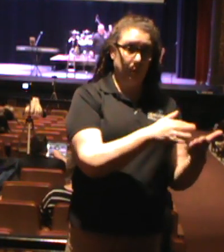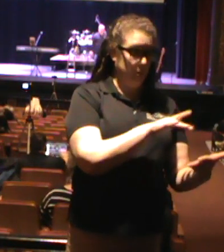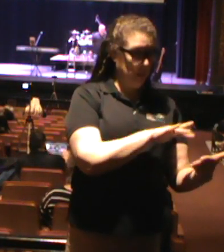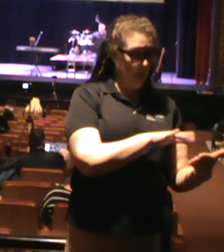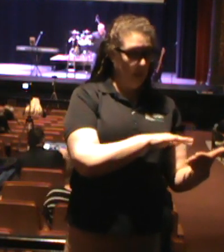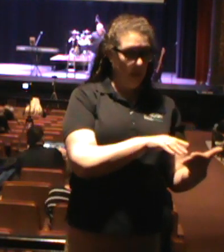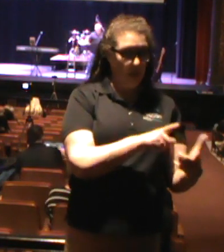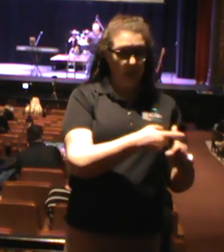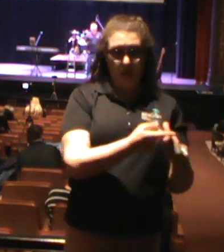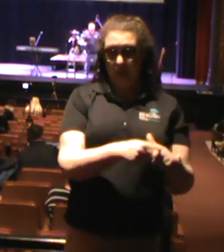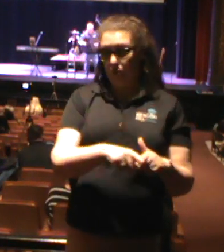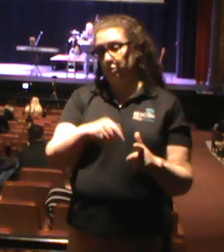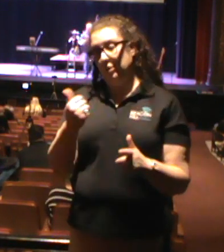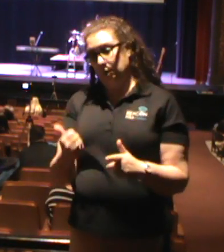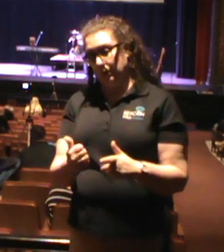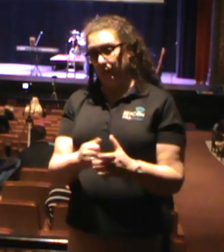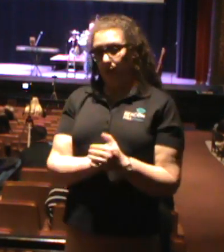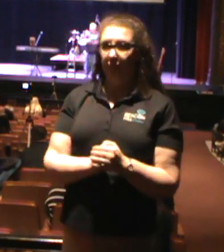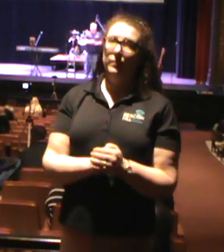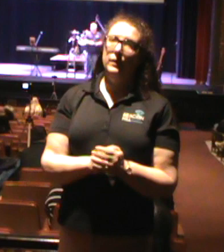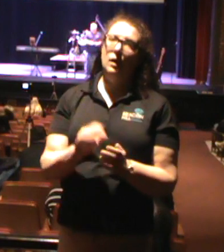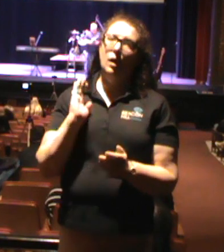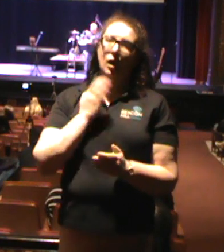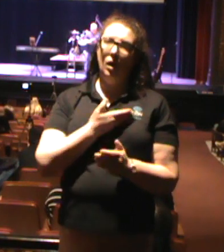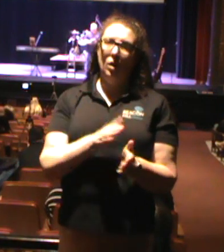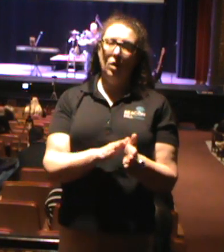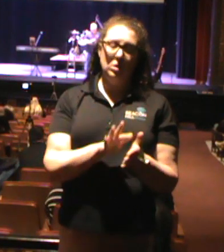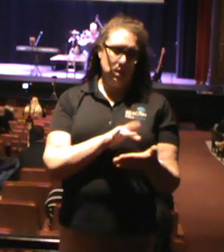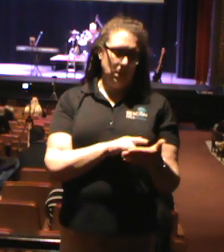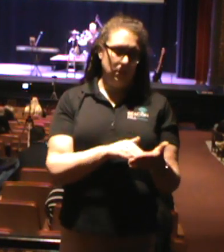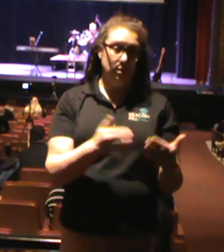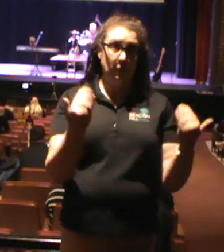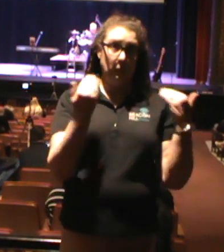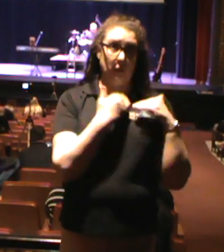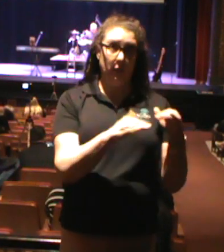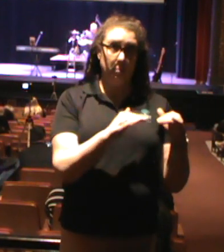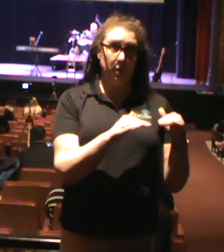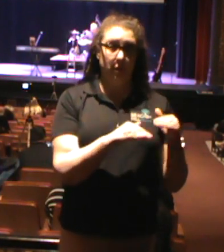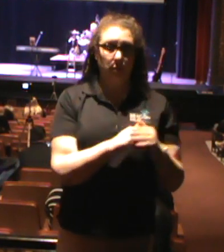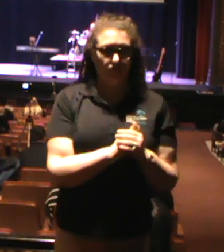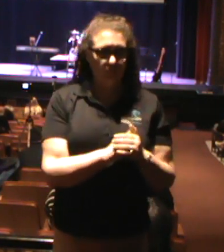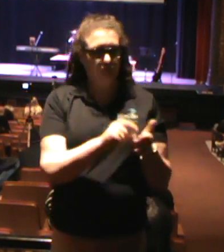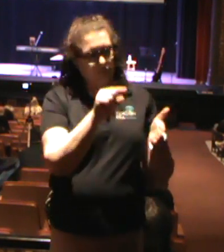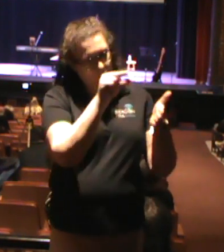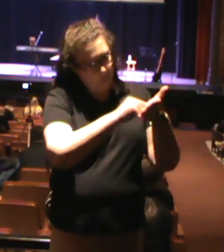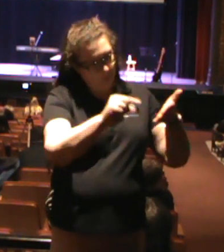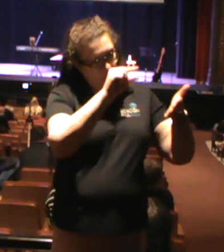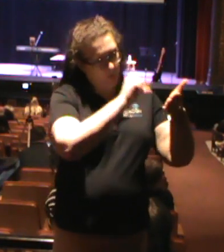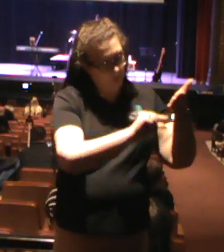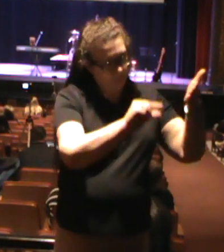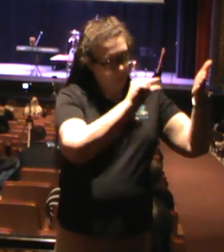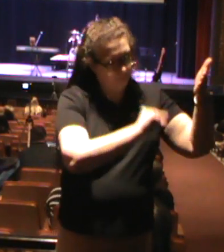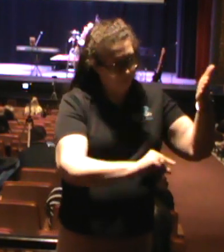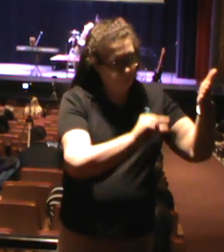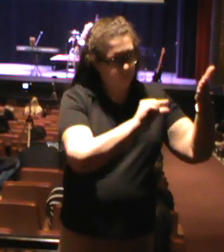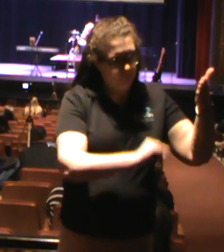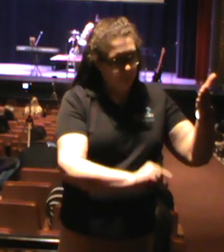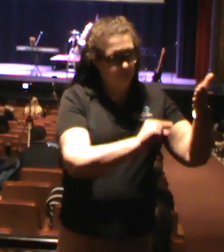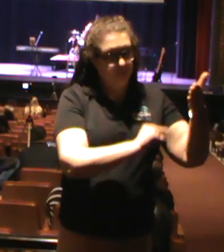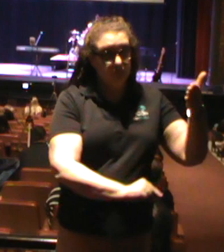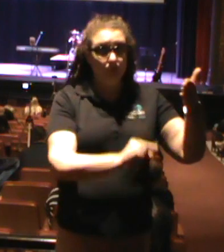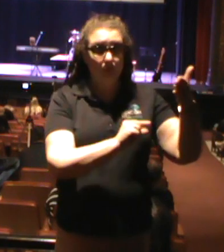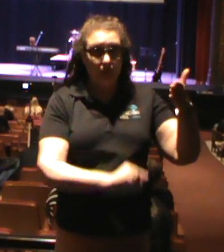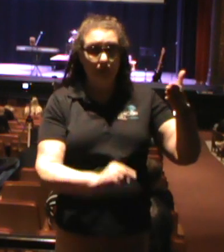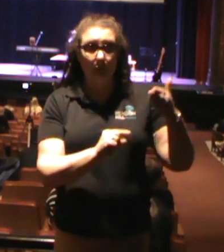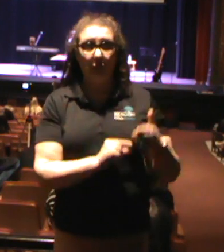This is what we preach on Sunday morning. We go verse by verse through the word of God. We study God's word. I sit there and I sit there and I